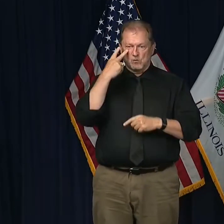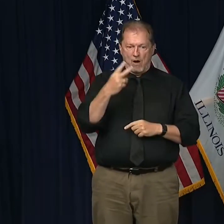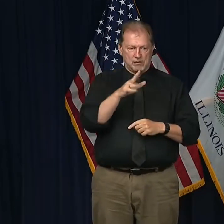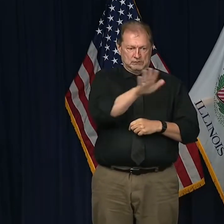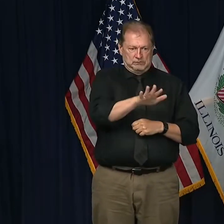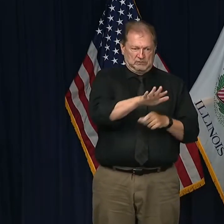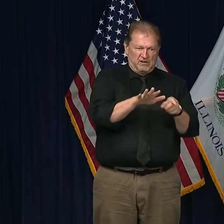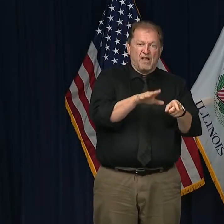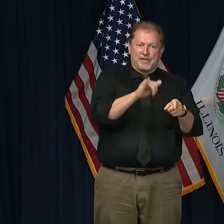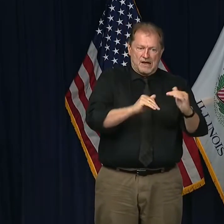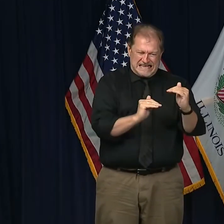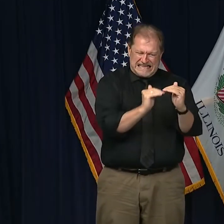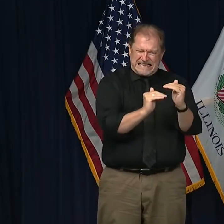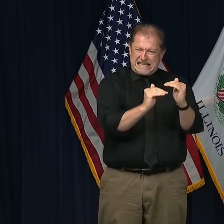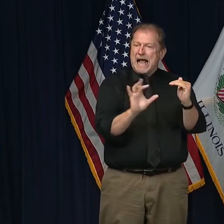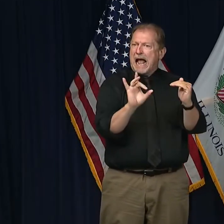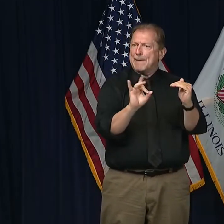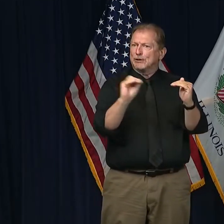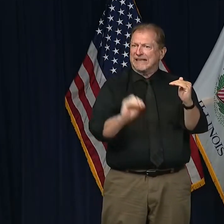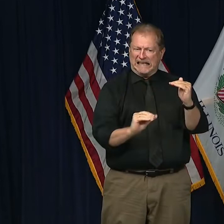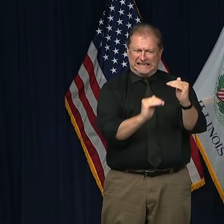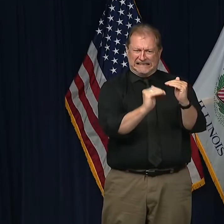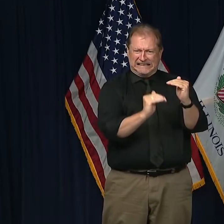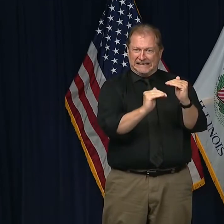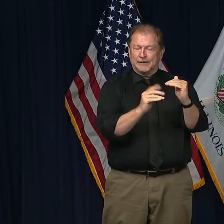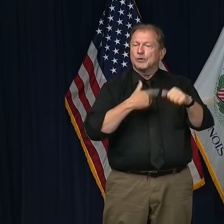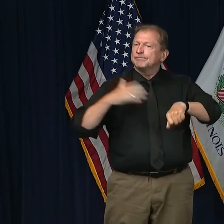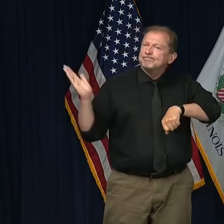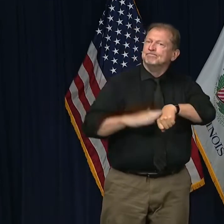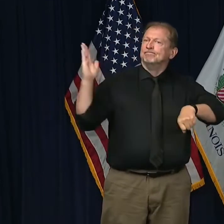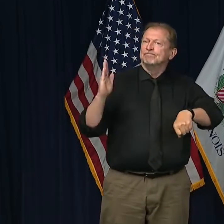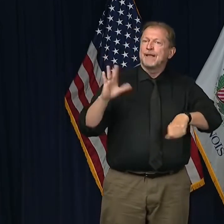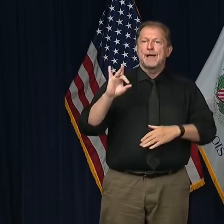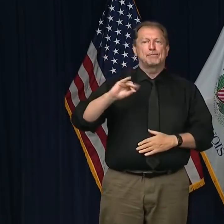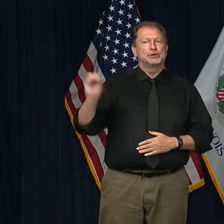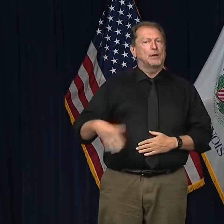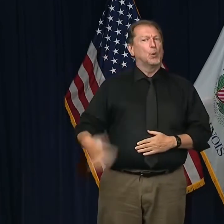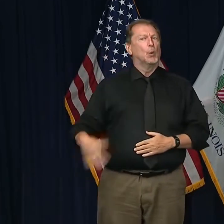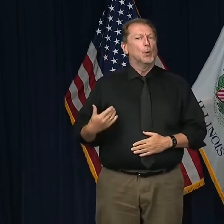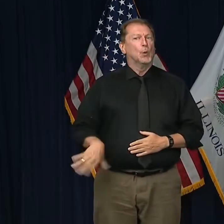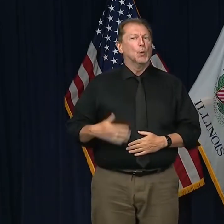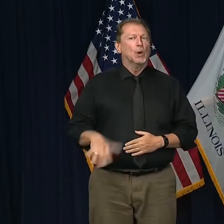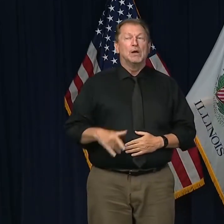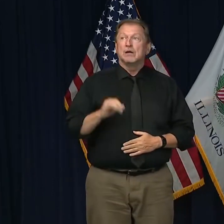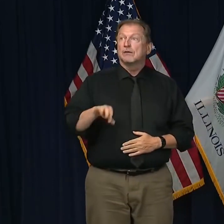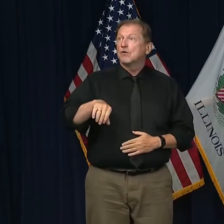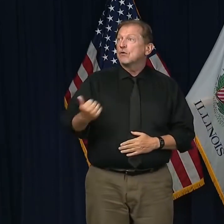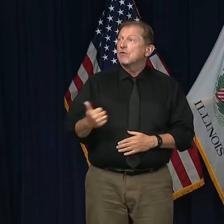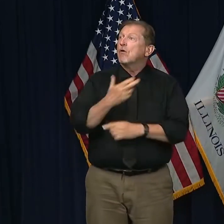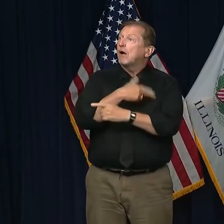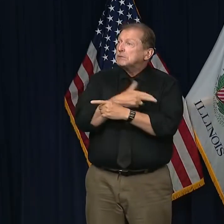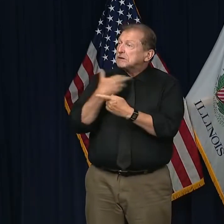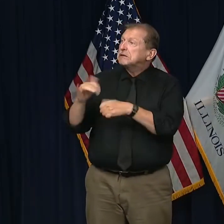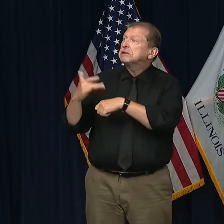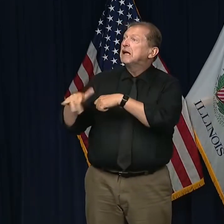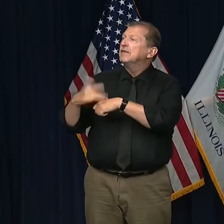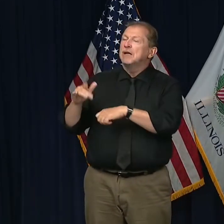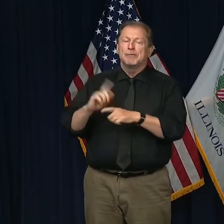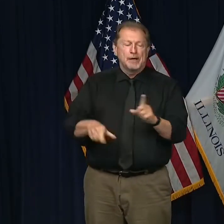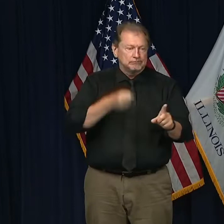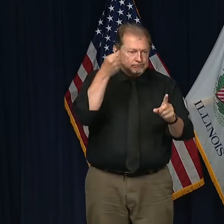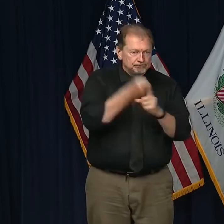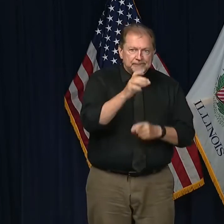And so we wanted that as a fail safe, that even if they didn't meet the other markers, that 8%